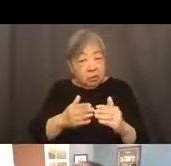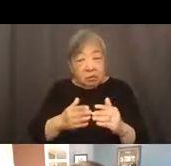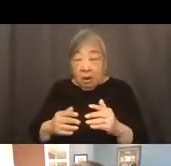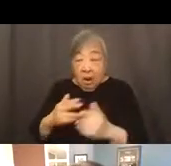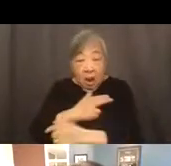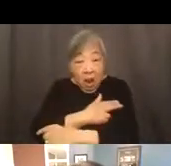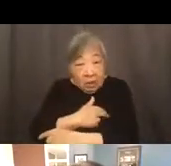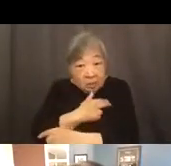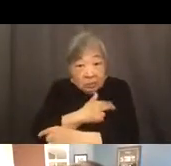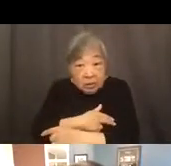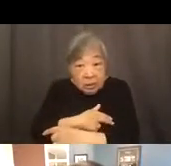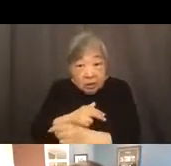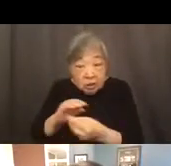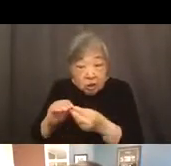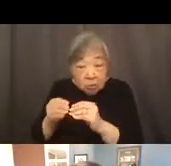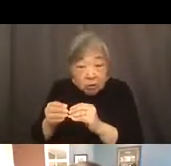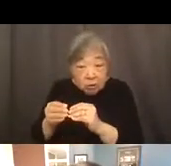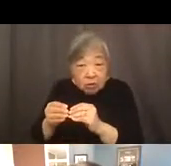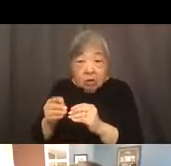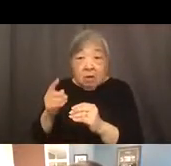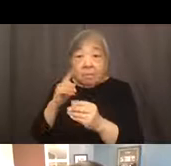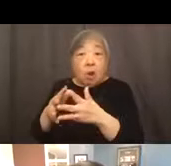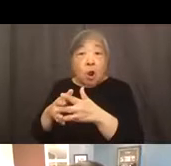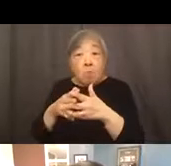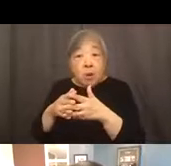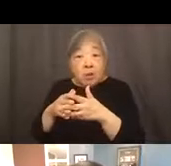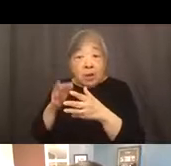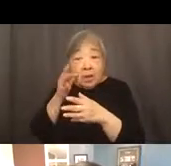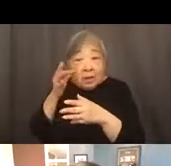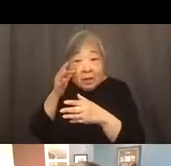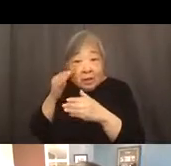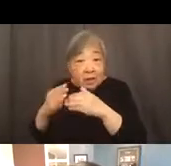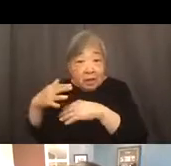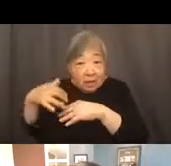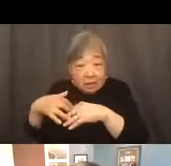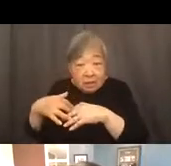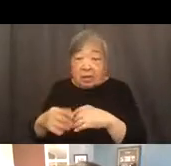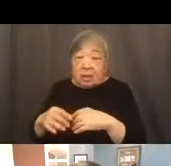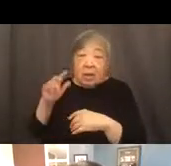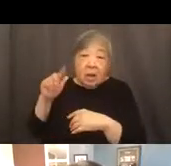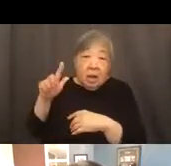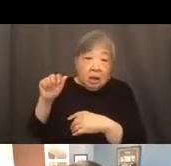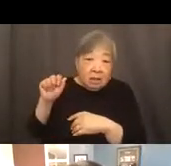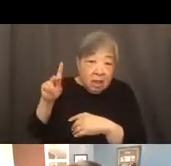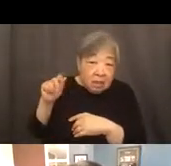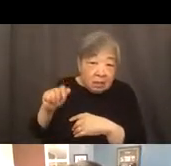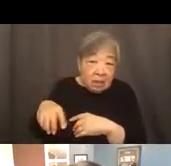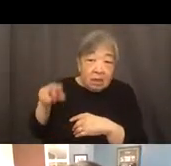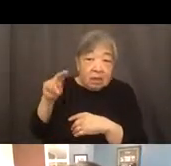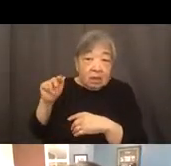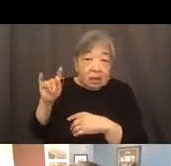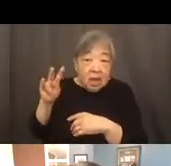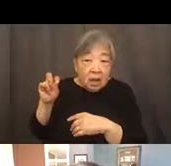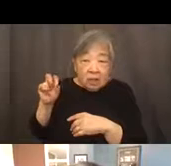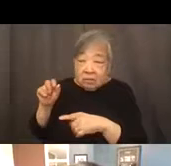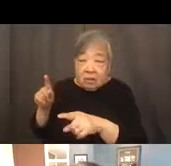hospitalization rate for American Indians, Alaskan natives is almost four